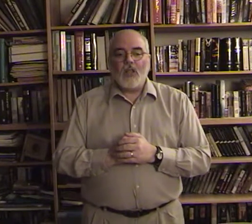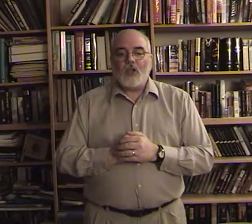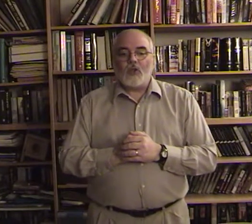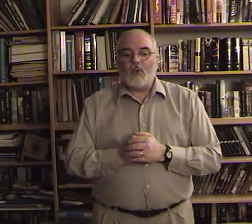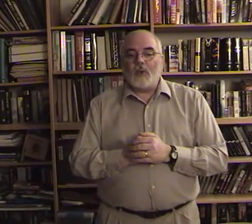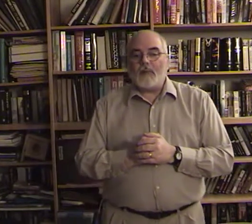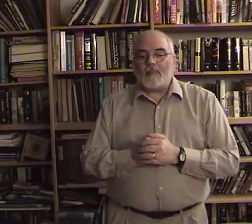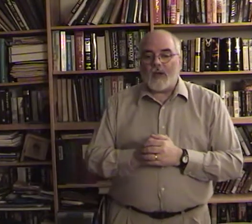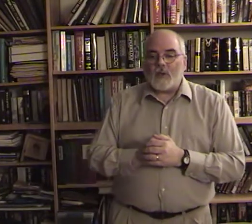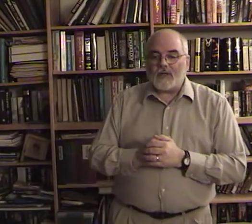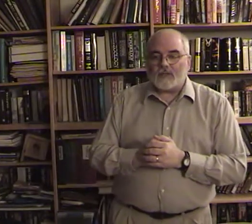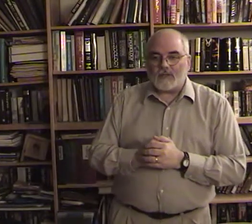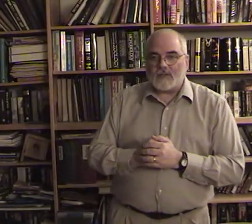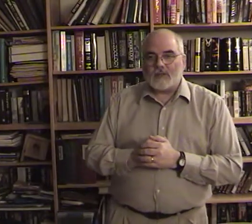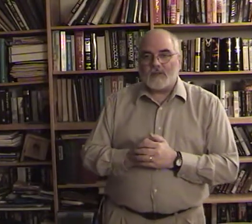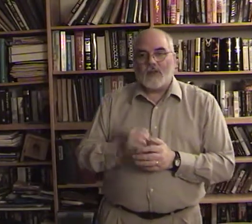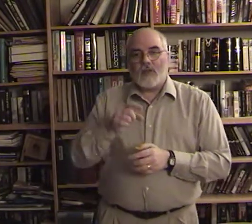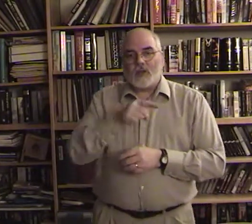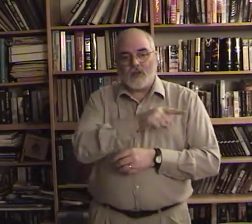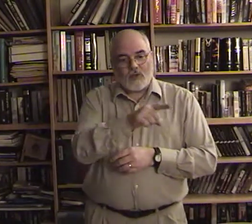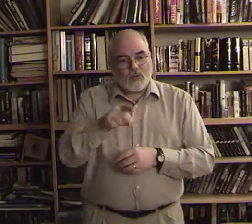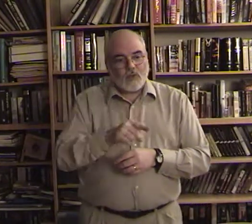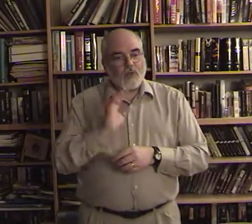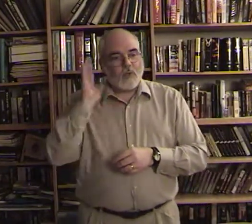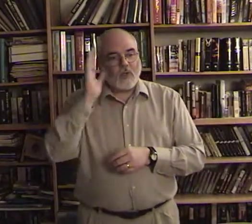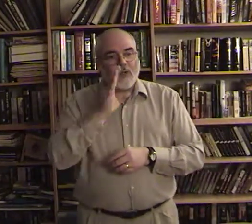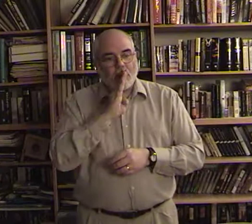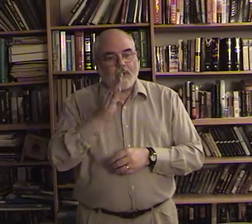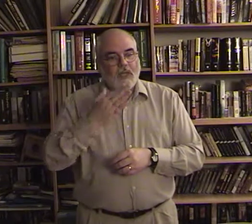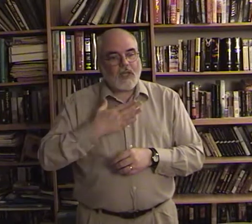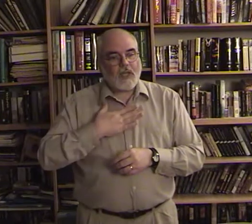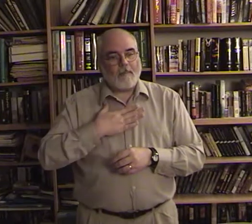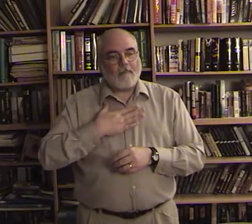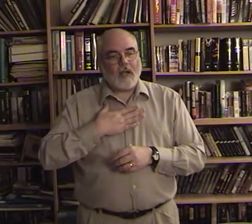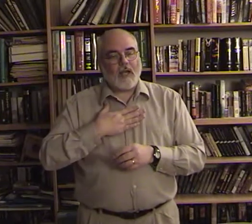you will be my witnesses you will be my